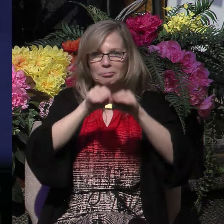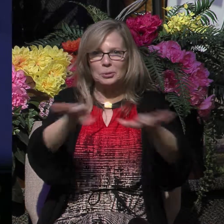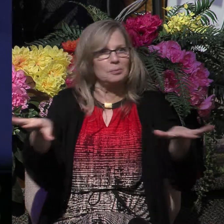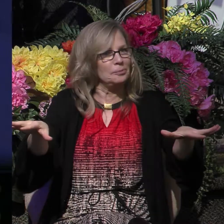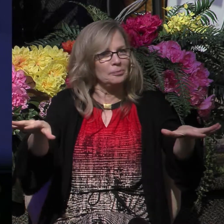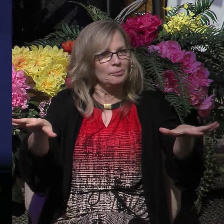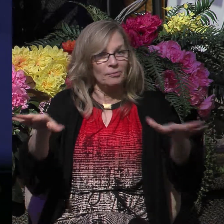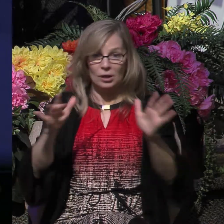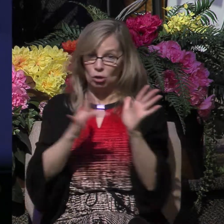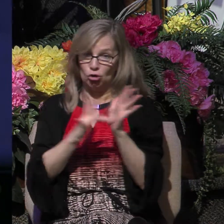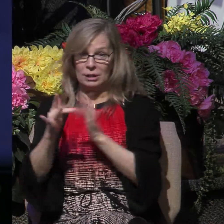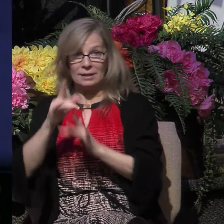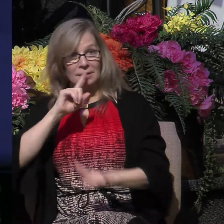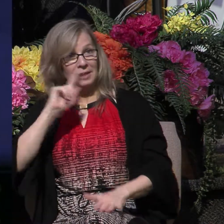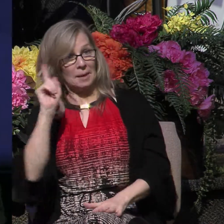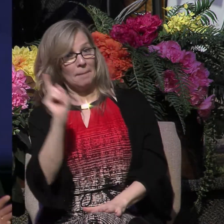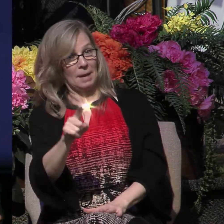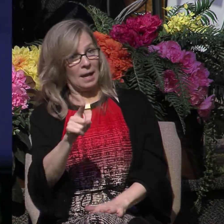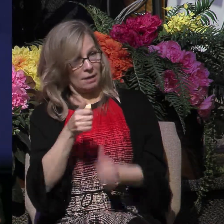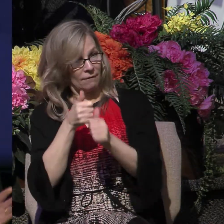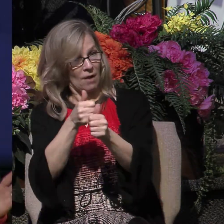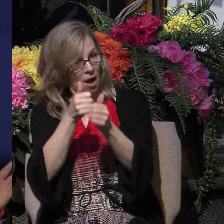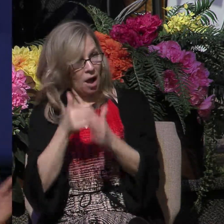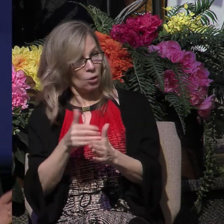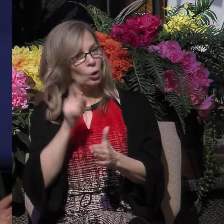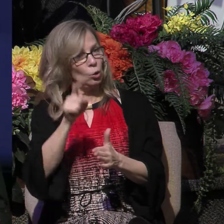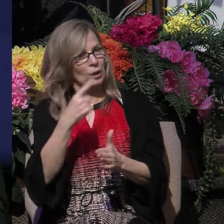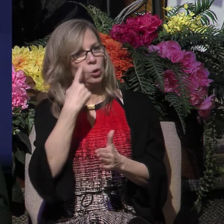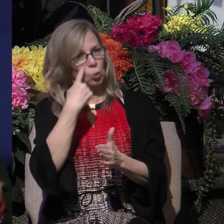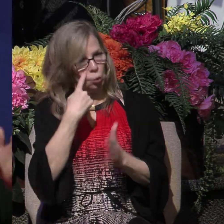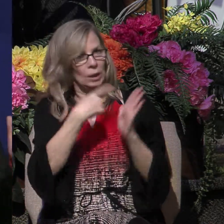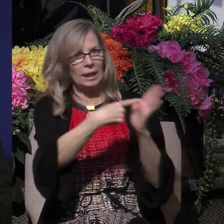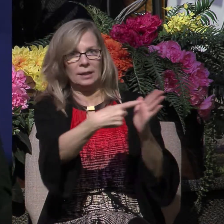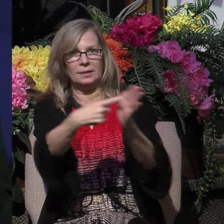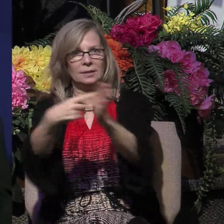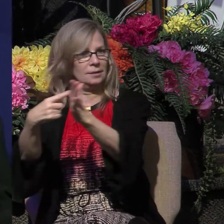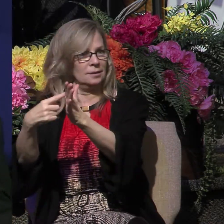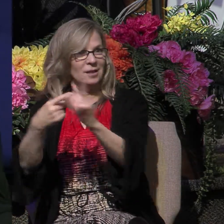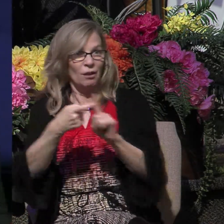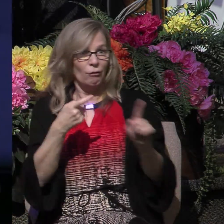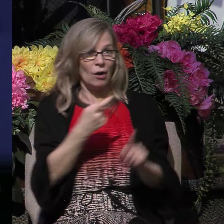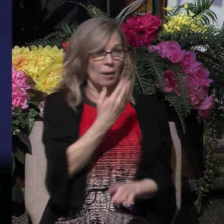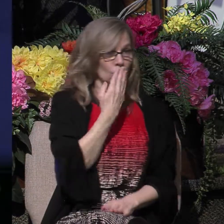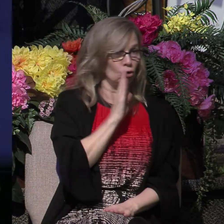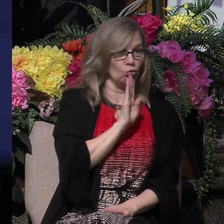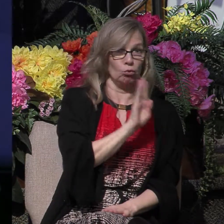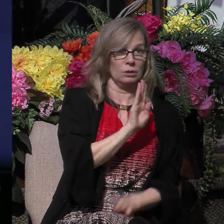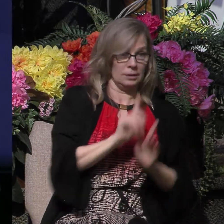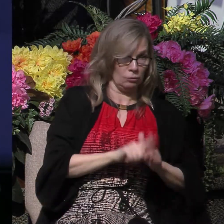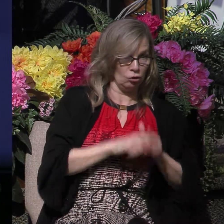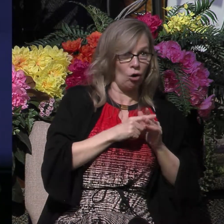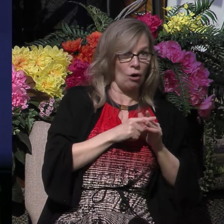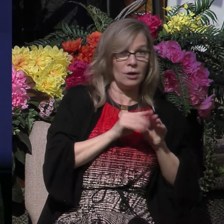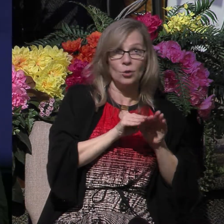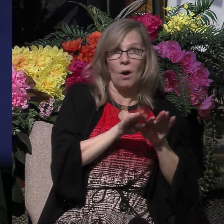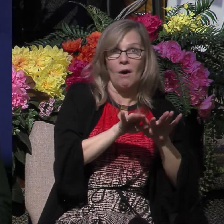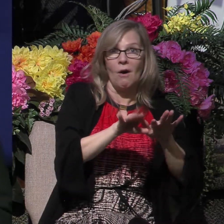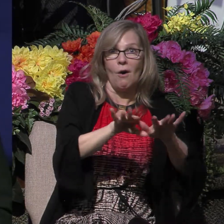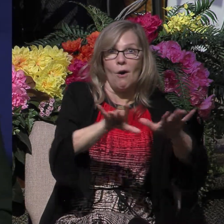to be witnesses. So they are witnesses of him from Jerusalem to the ends of the earth. And right now, their witness